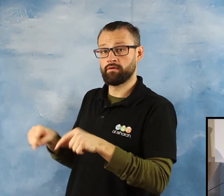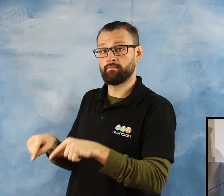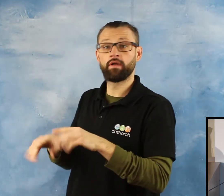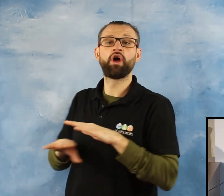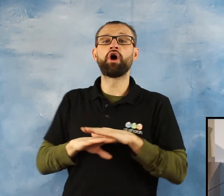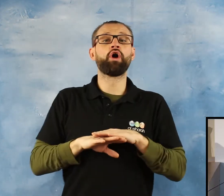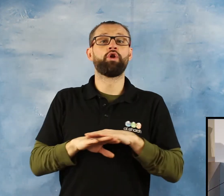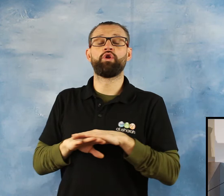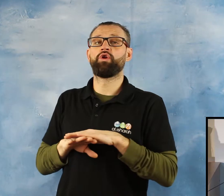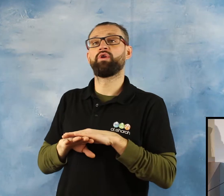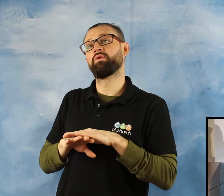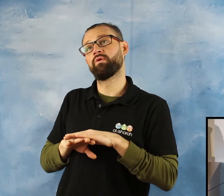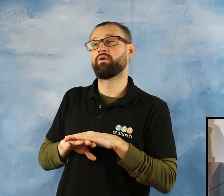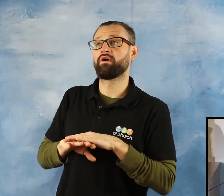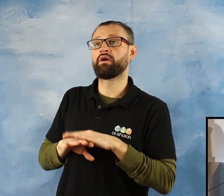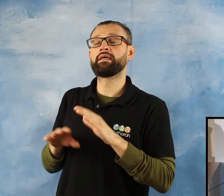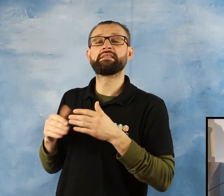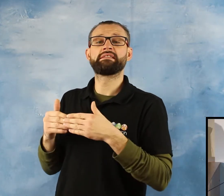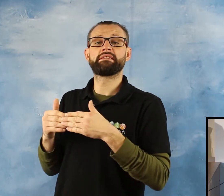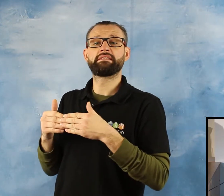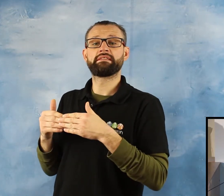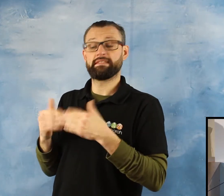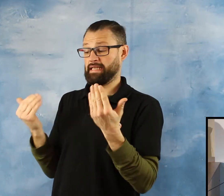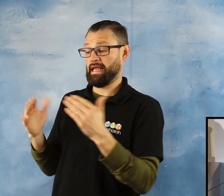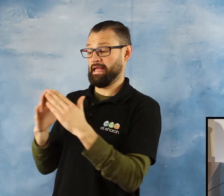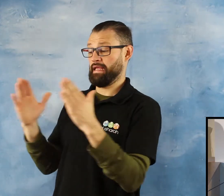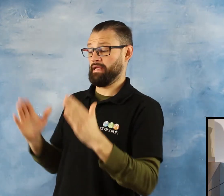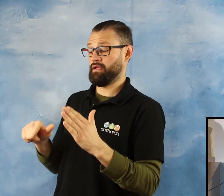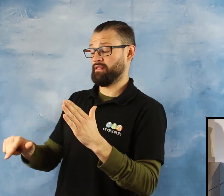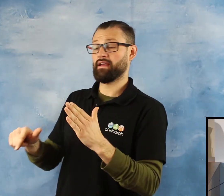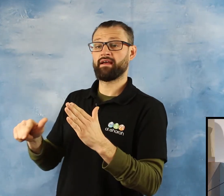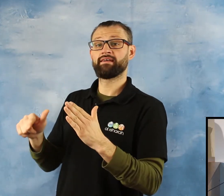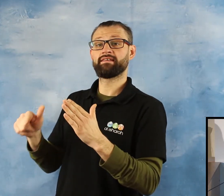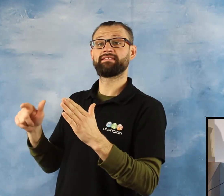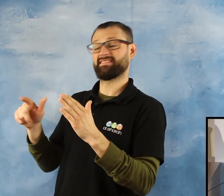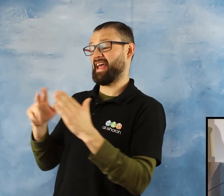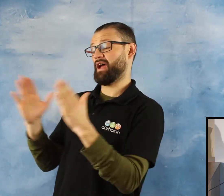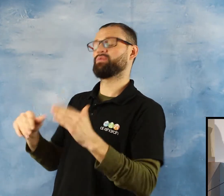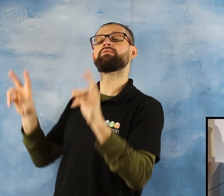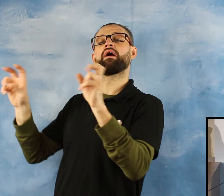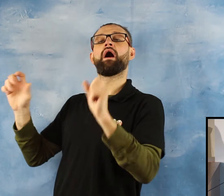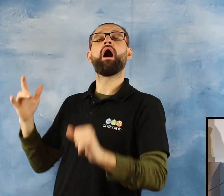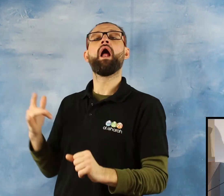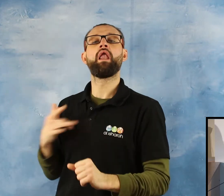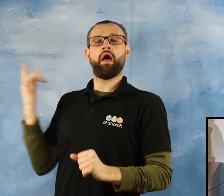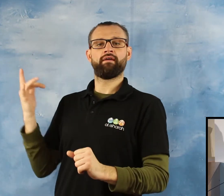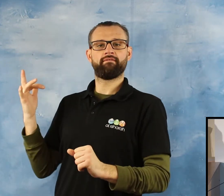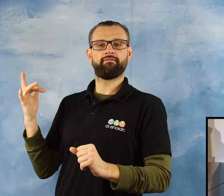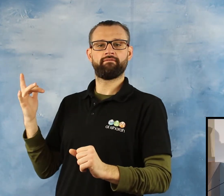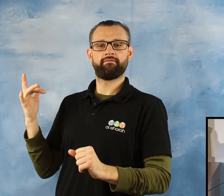A house Which is alive So if it is A house Where there is No salah No Quran No zekr It is a haunted